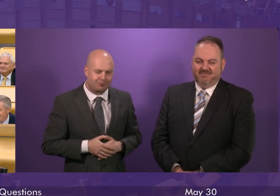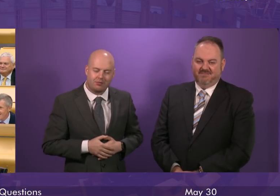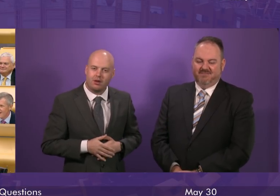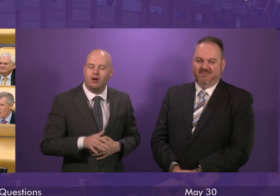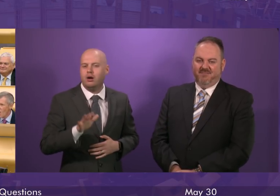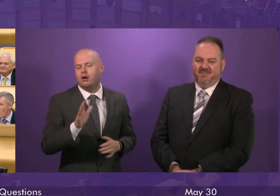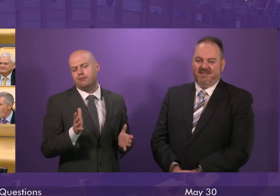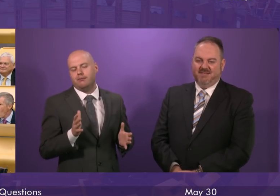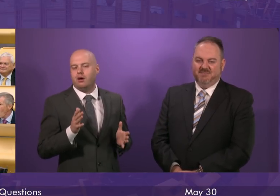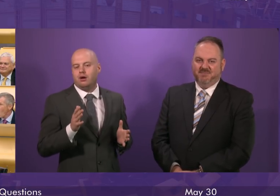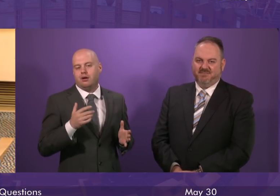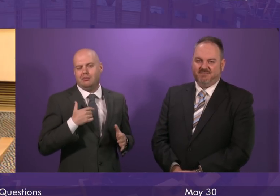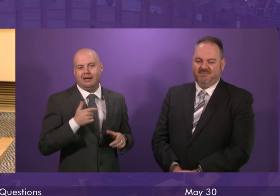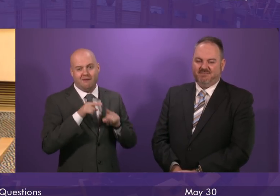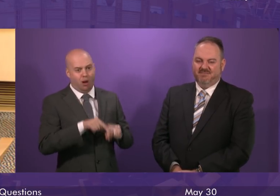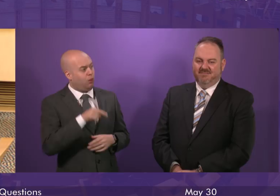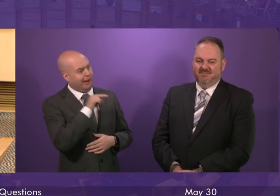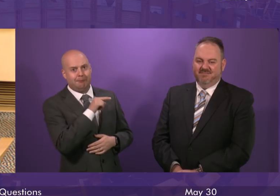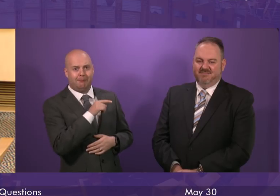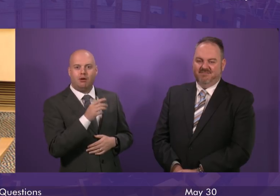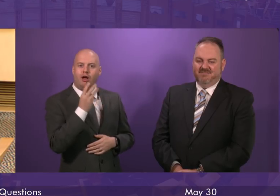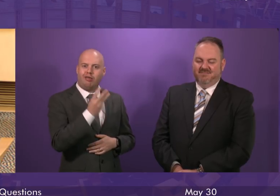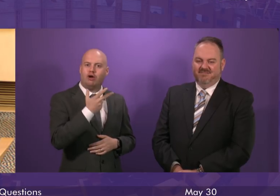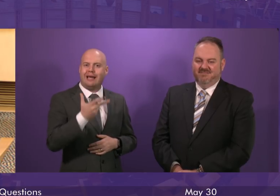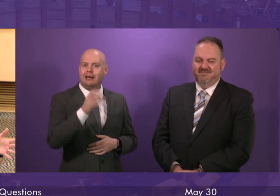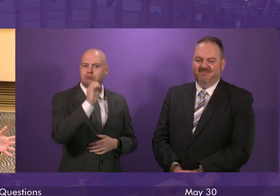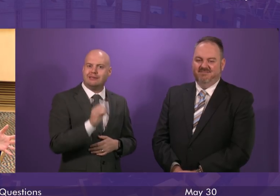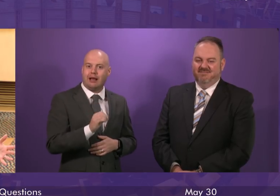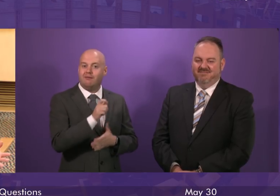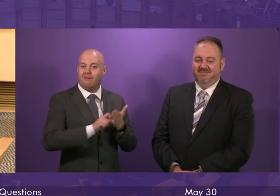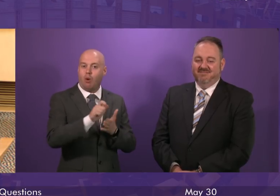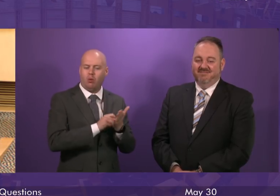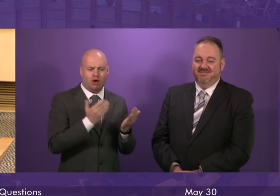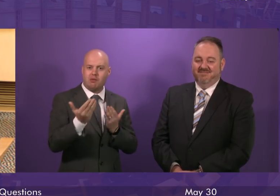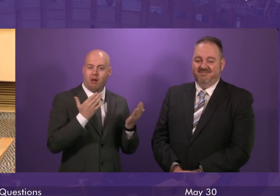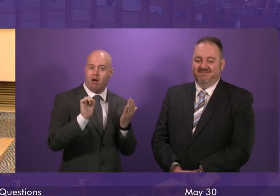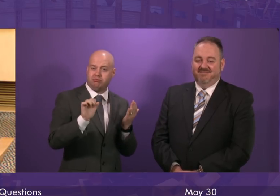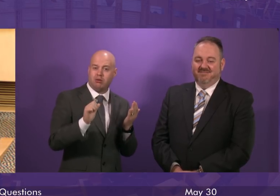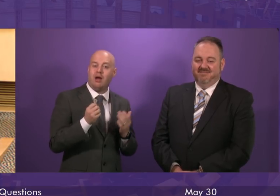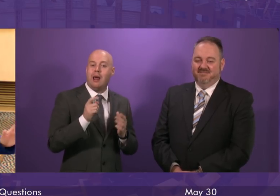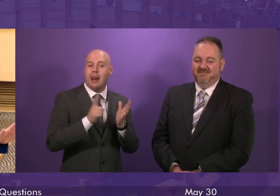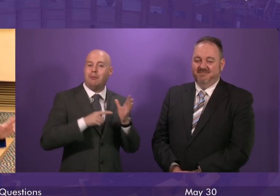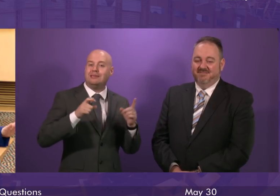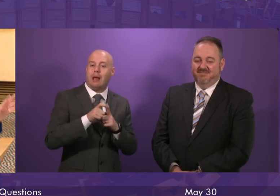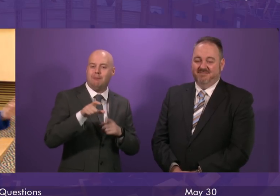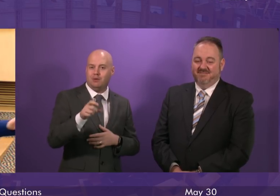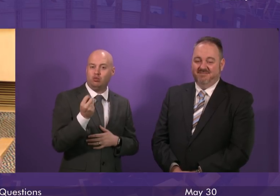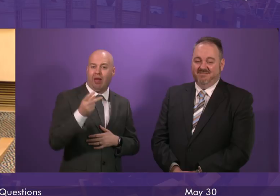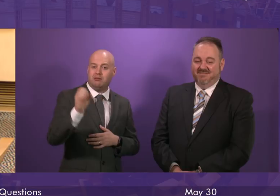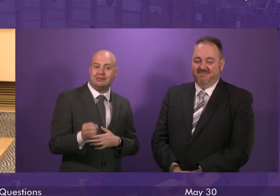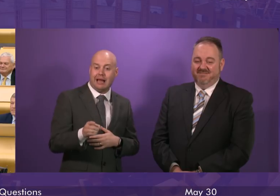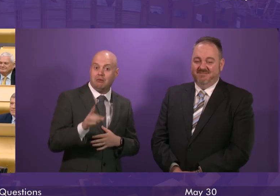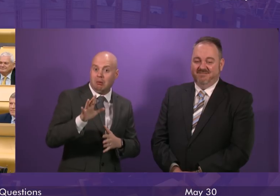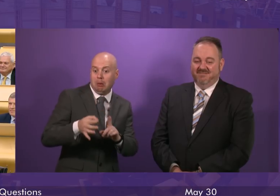him from the 38% of the vote that we got in the European elections to the 12% that the Liberal Democrats scored. Which I have to say was an